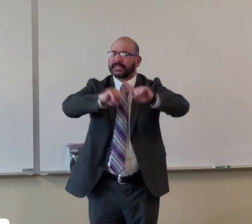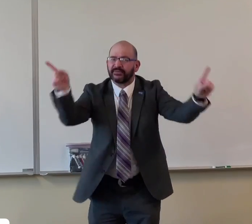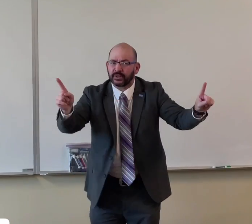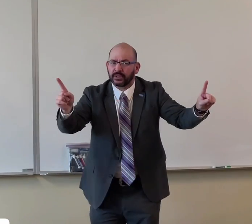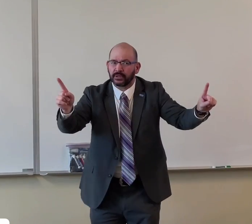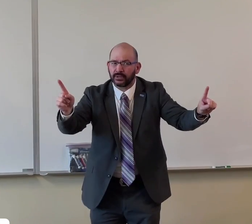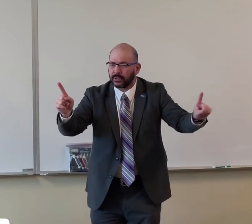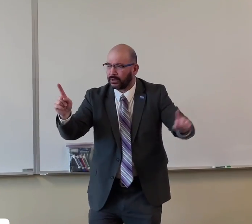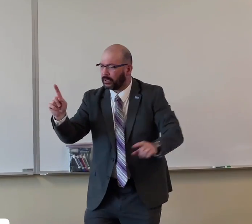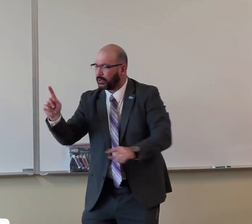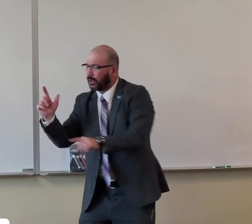what's different